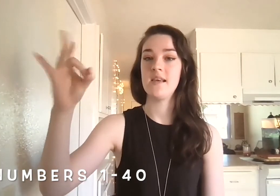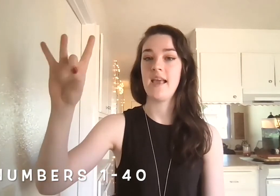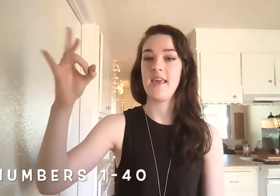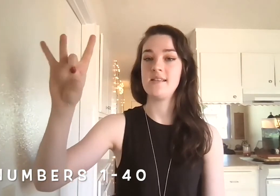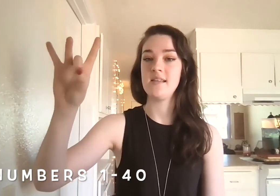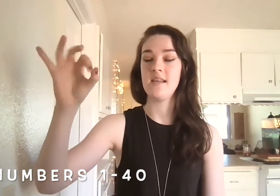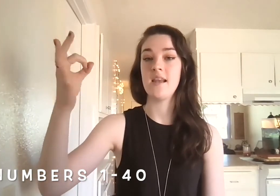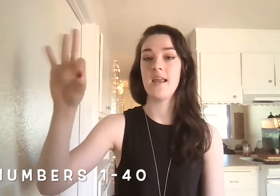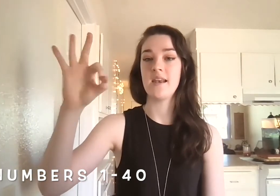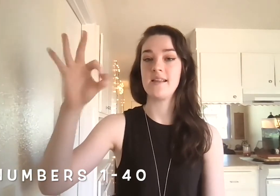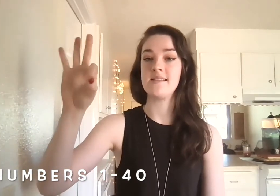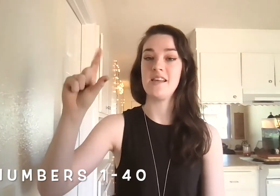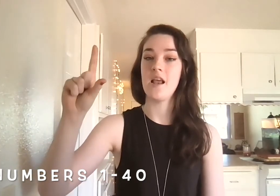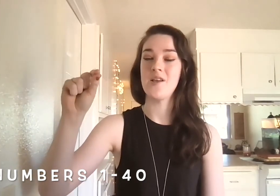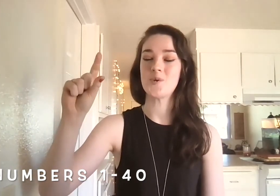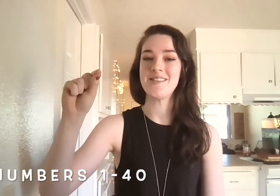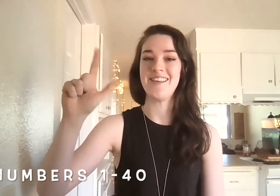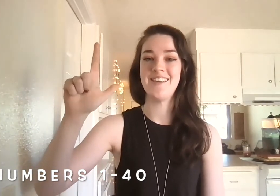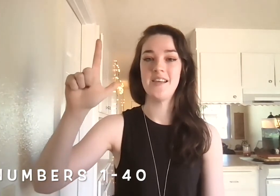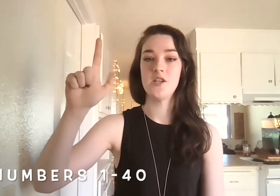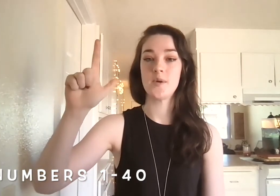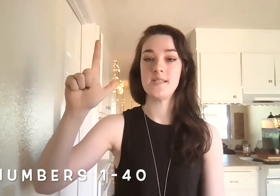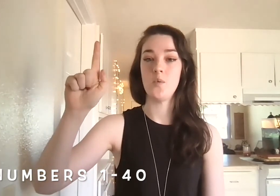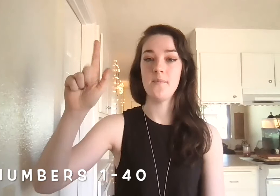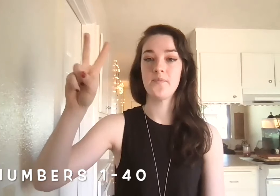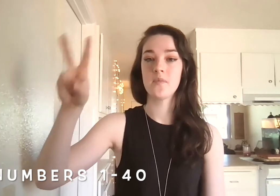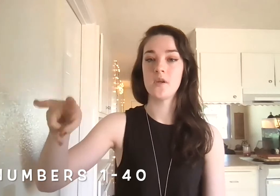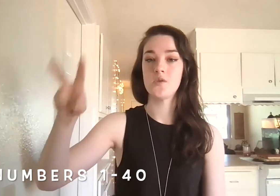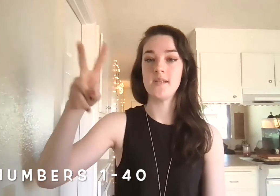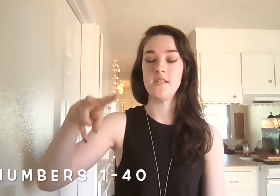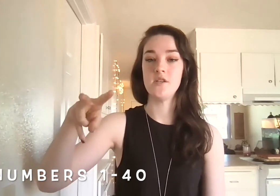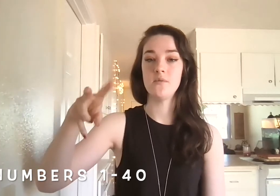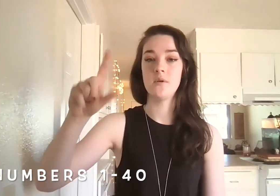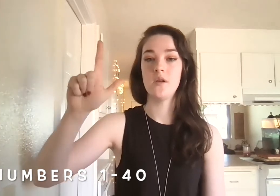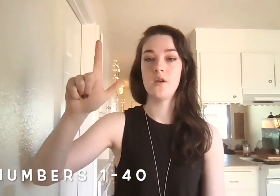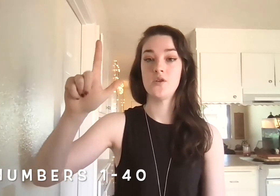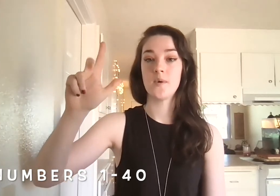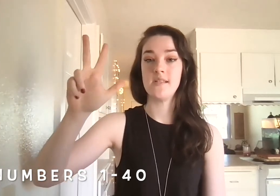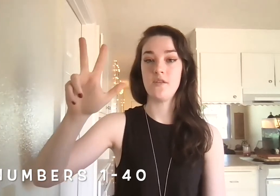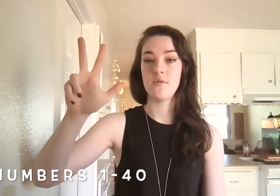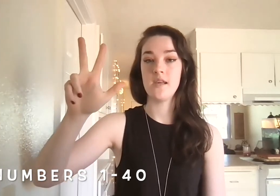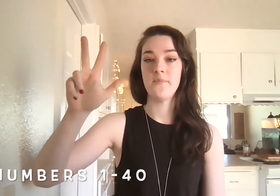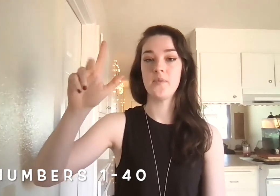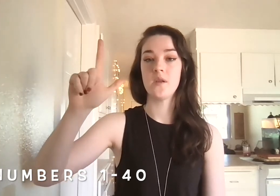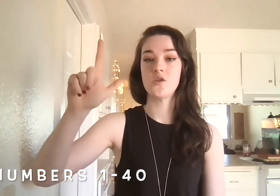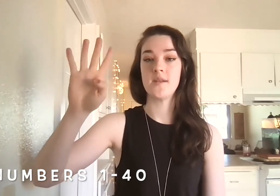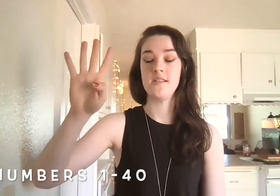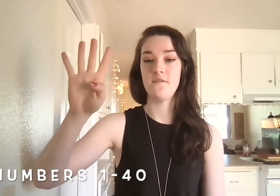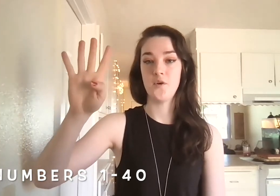18, 19, 20, 21, 22, 23, 24,